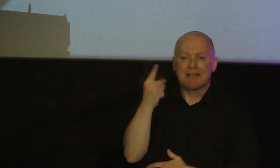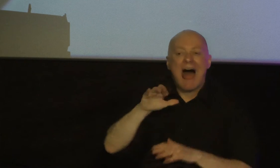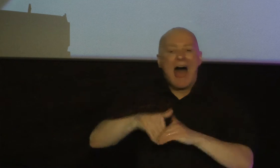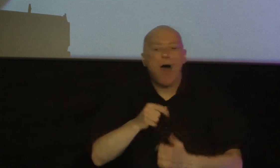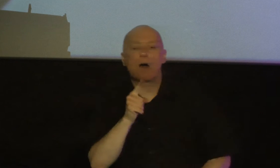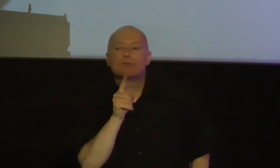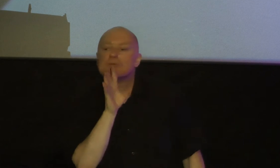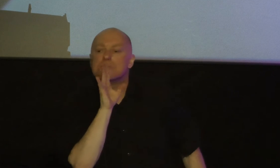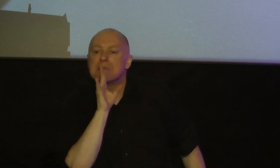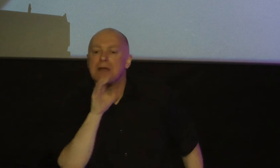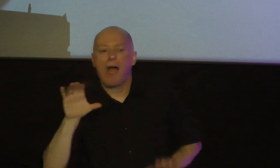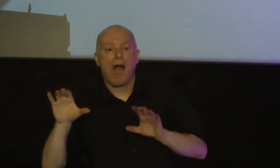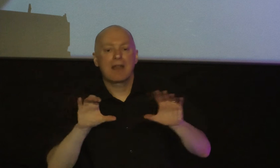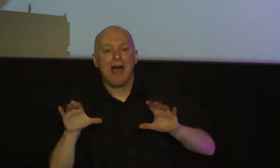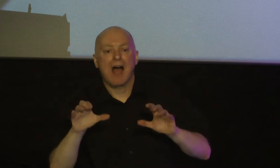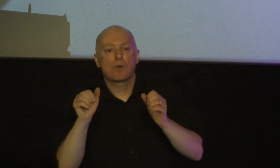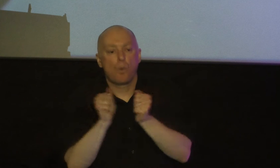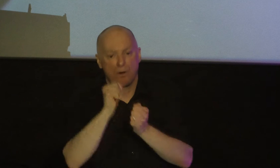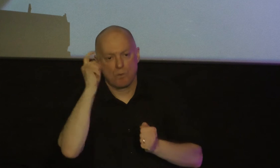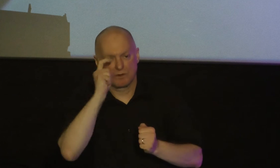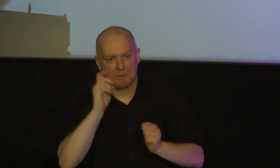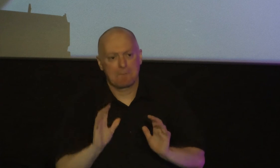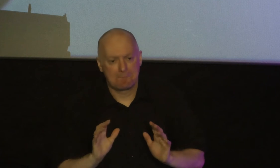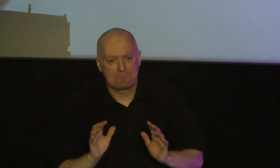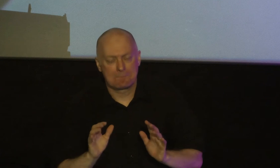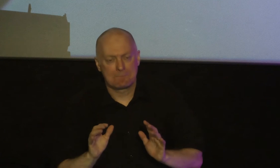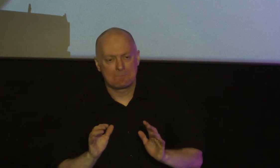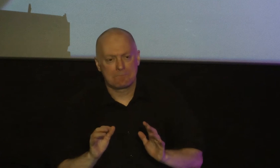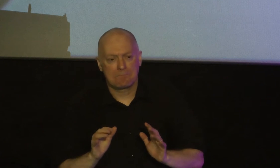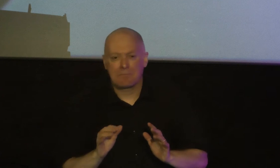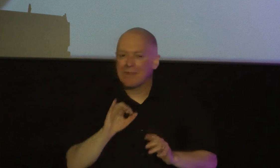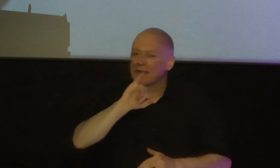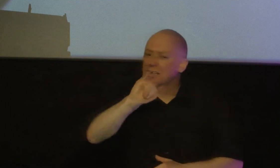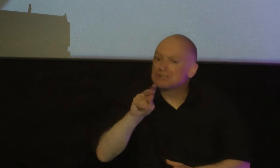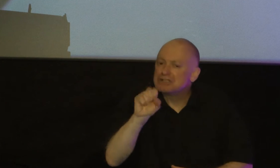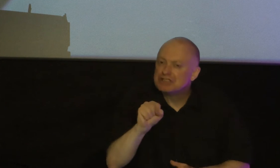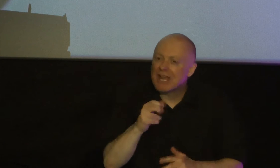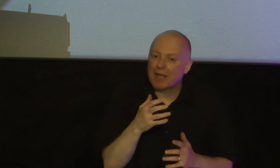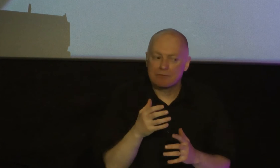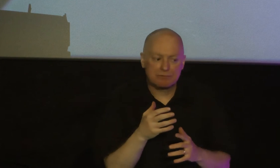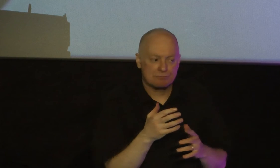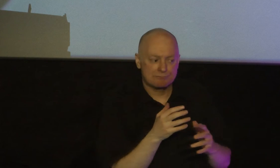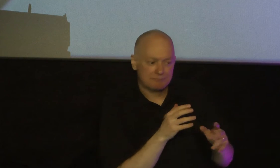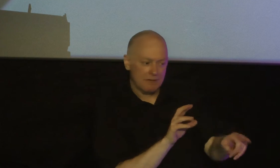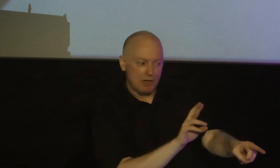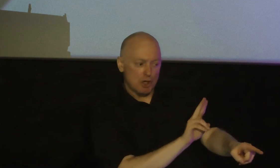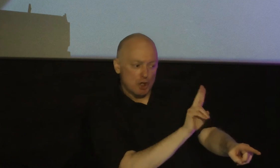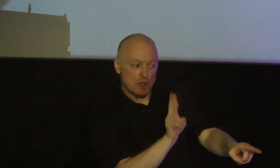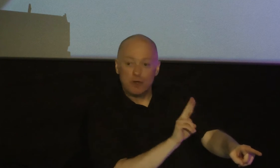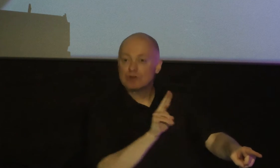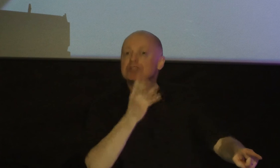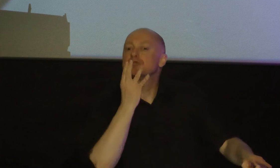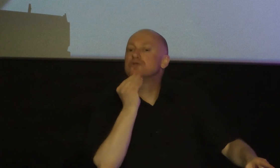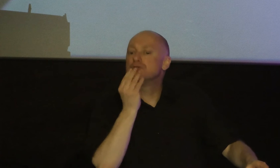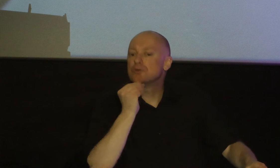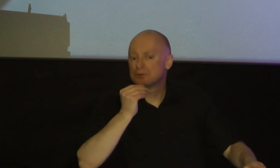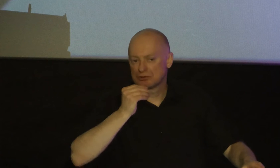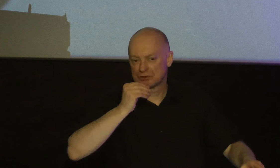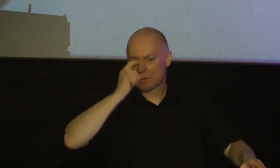and act with wisdom he's drawing on jewish wisdom literature he's drawing on biblical